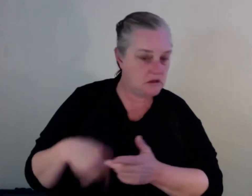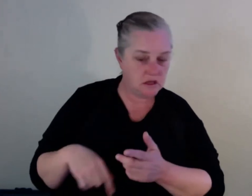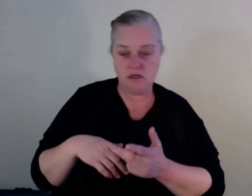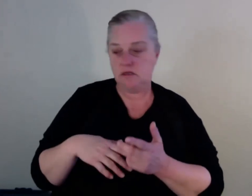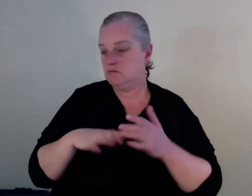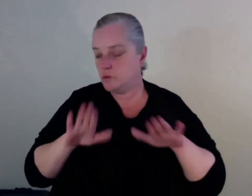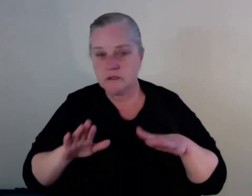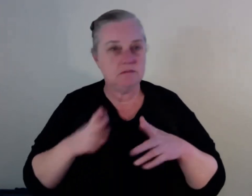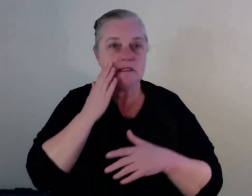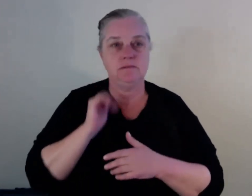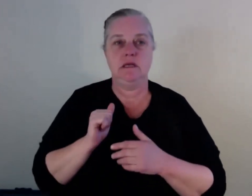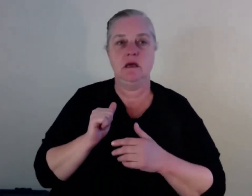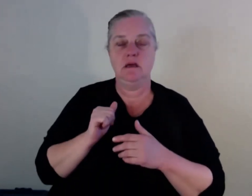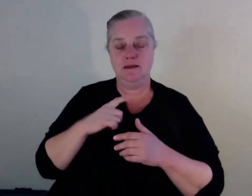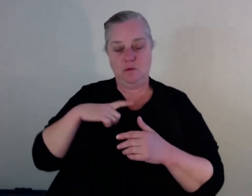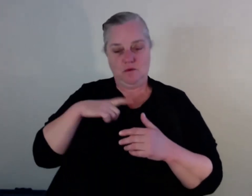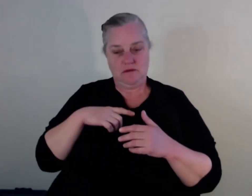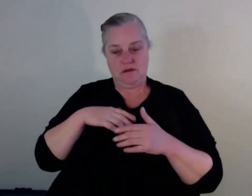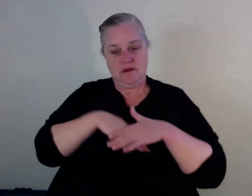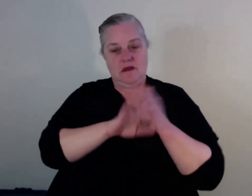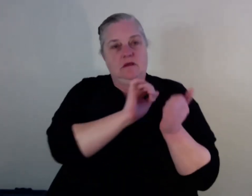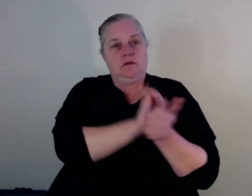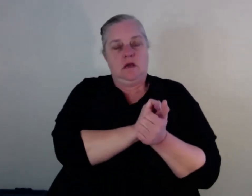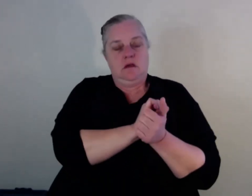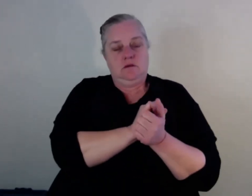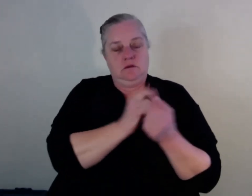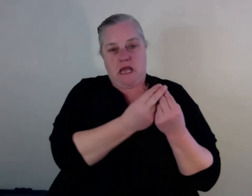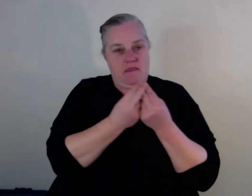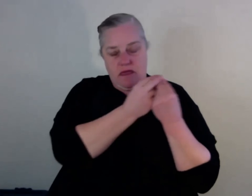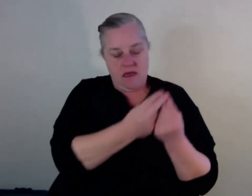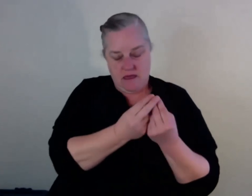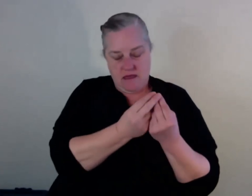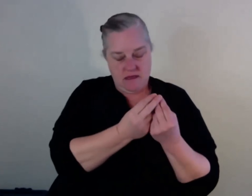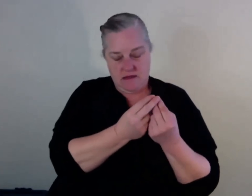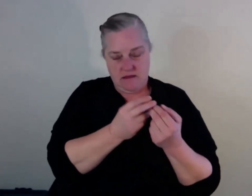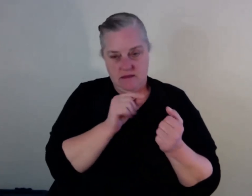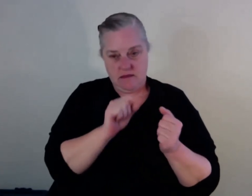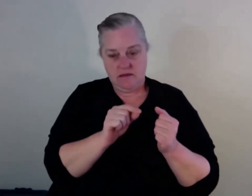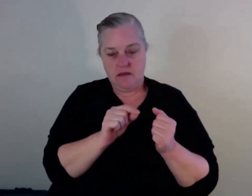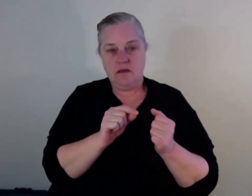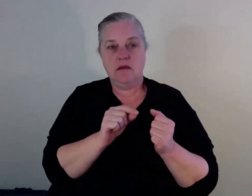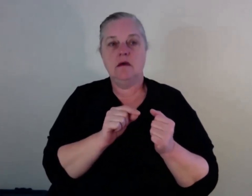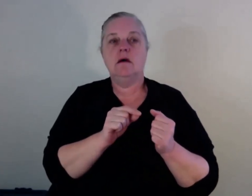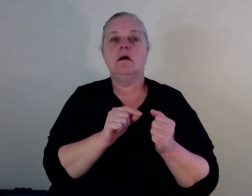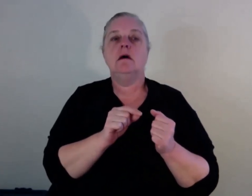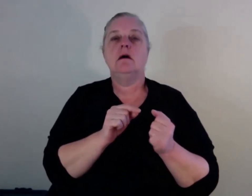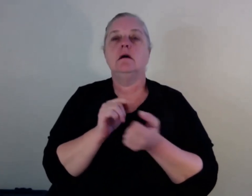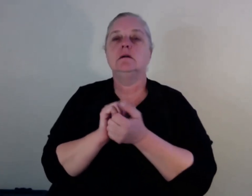I can name you everyone that I've lost. Three of the boys are from Midnight Coast, which are Aboriginal people. They